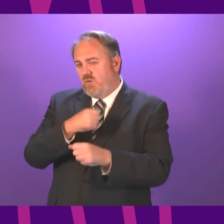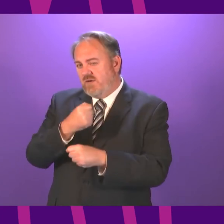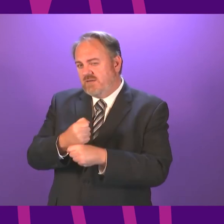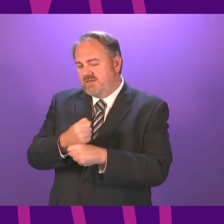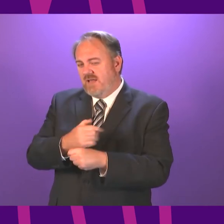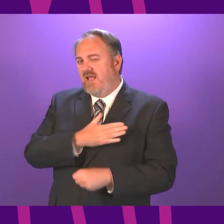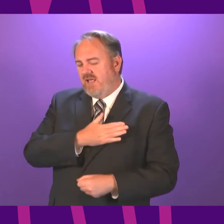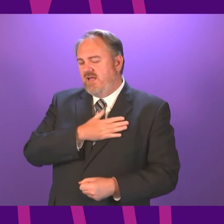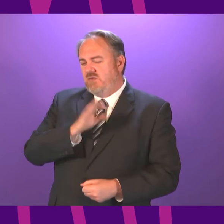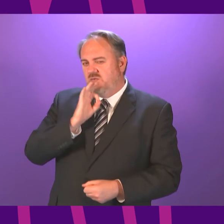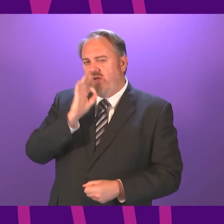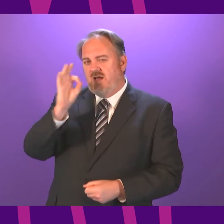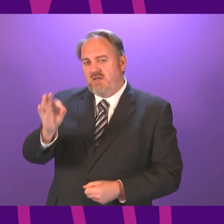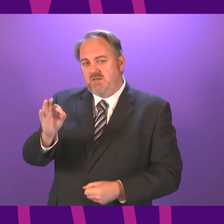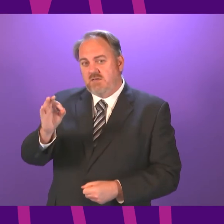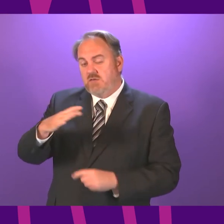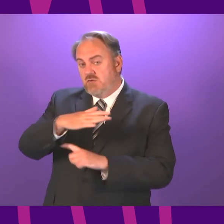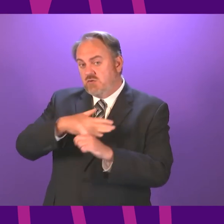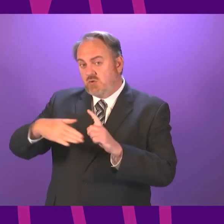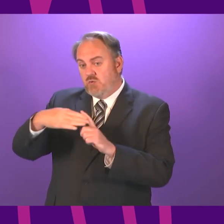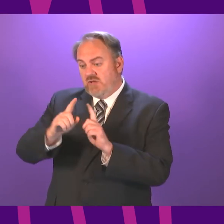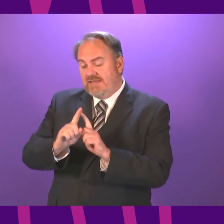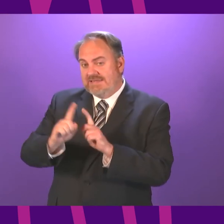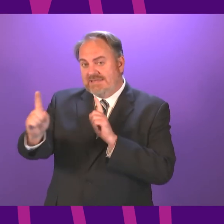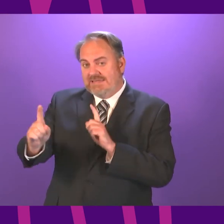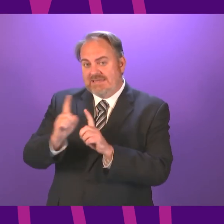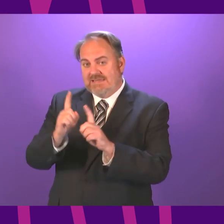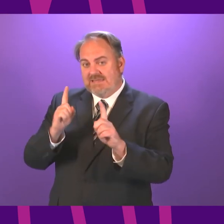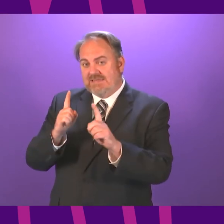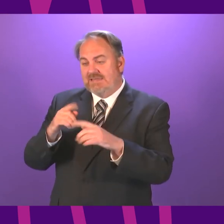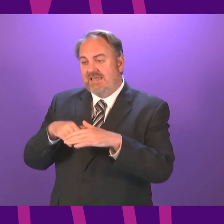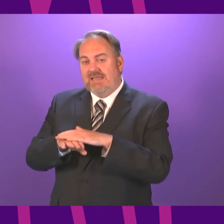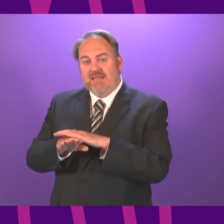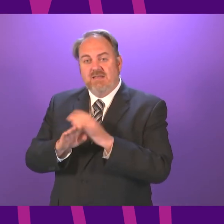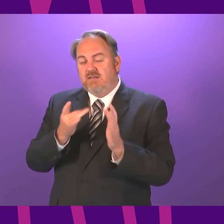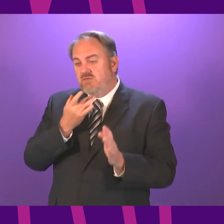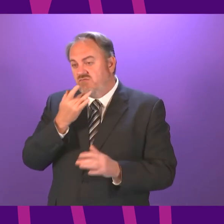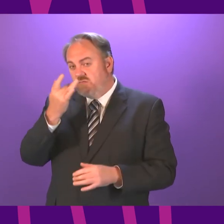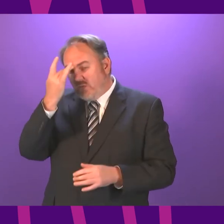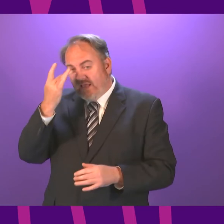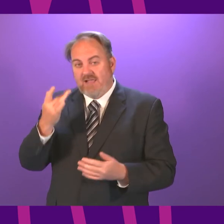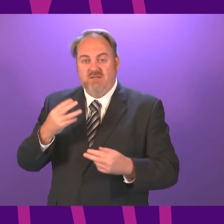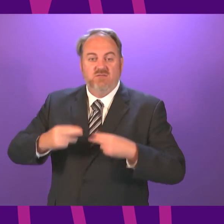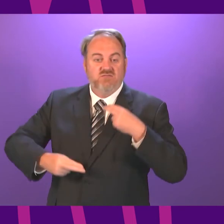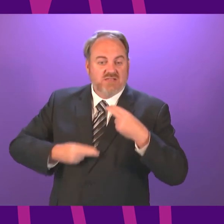Will those mitigations include social distancing, particularly at hospitality venues? Well,